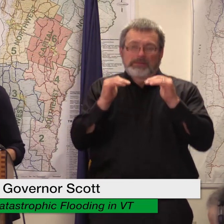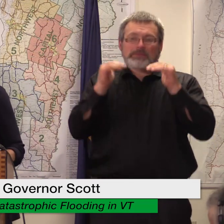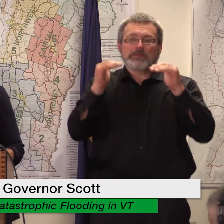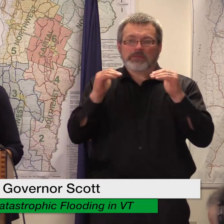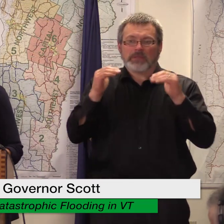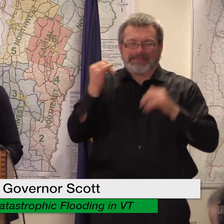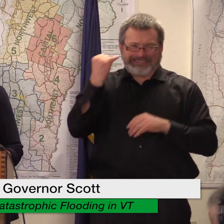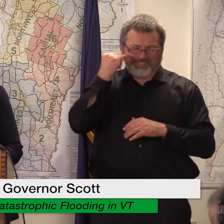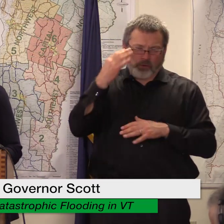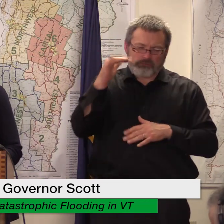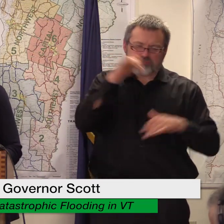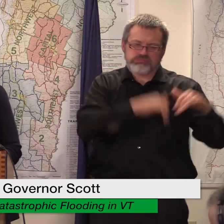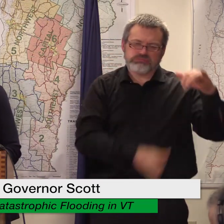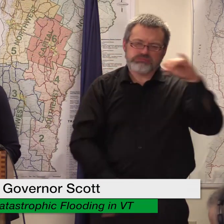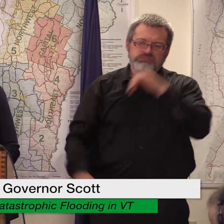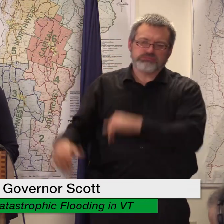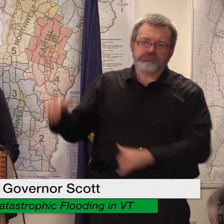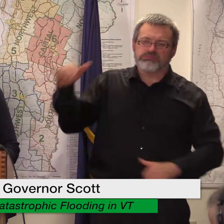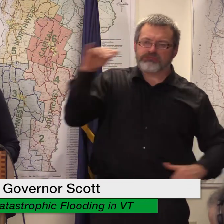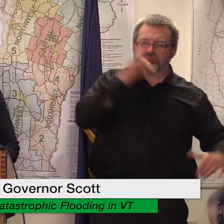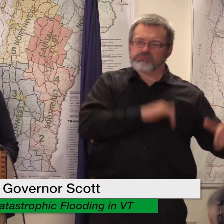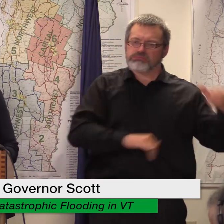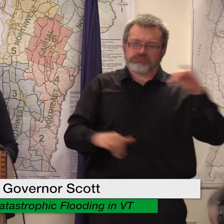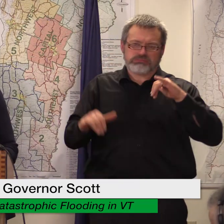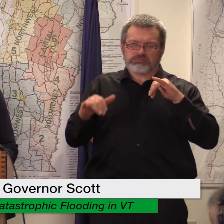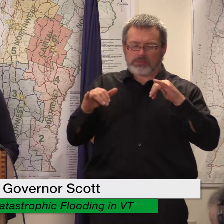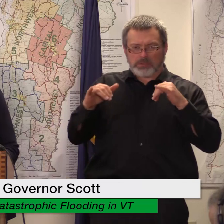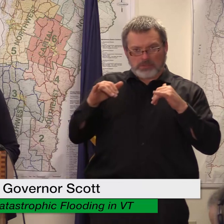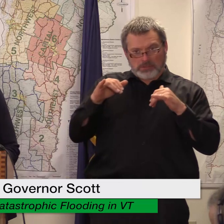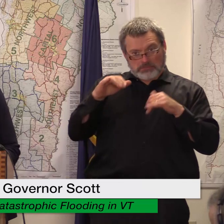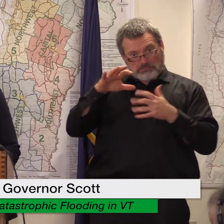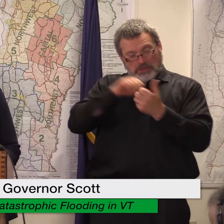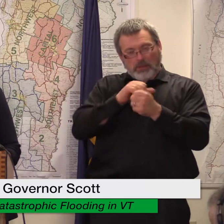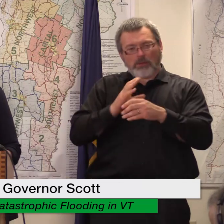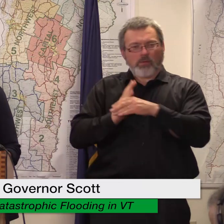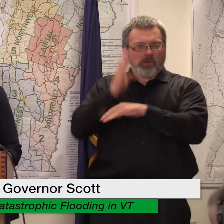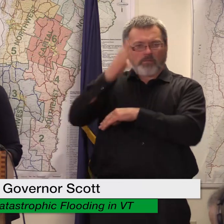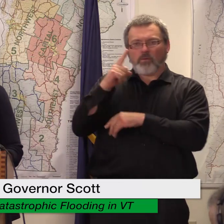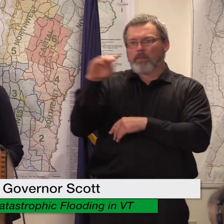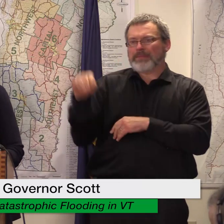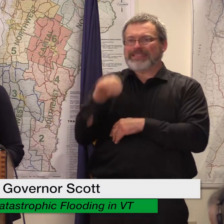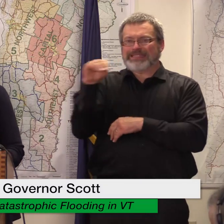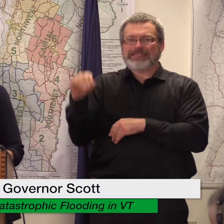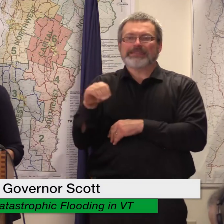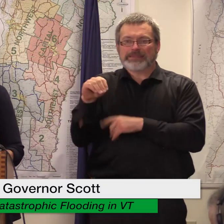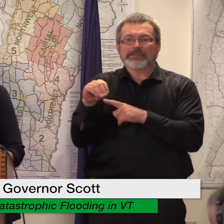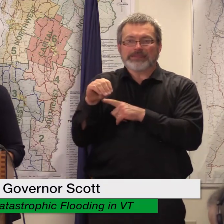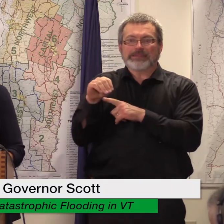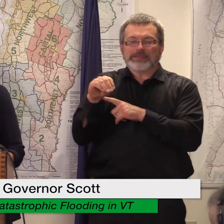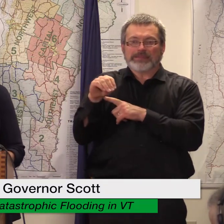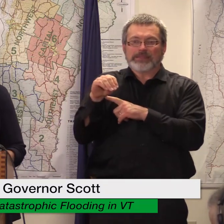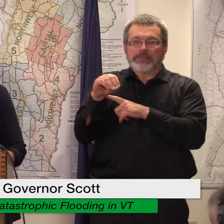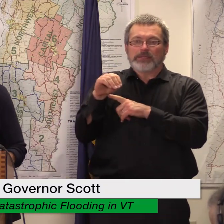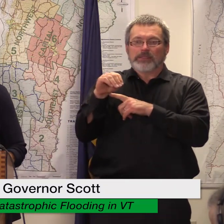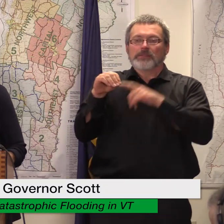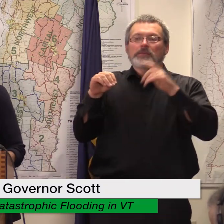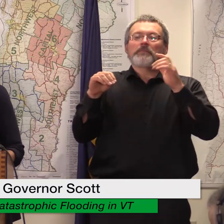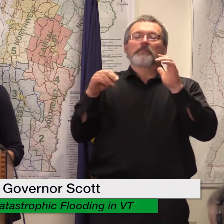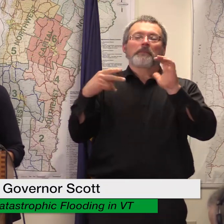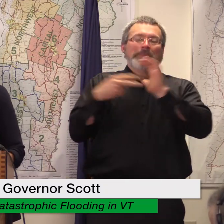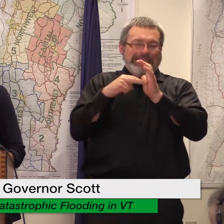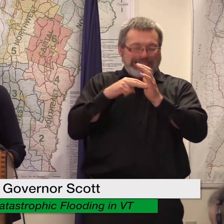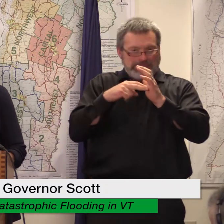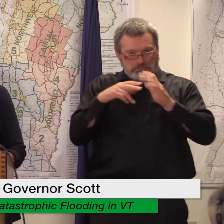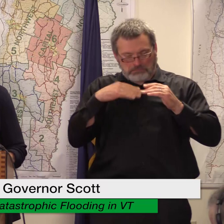upwards of over a million dollars that we will raise the cap from a hundred thousand dollars to 250 to 500